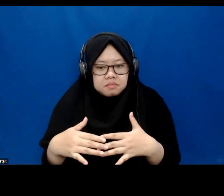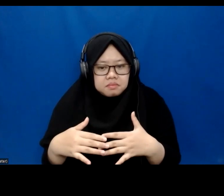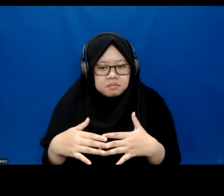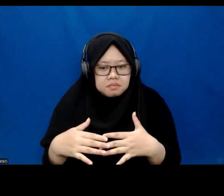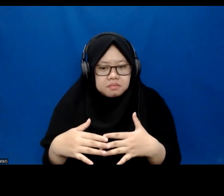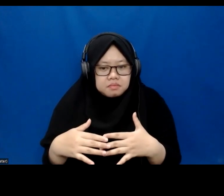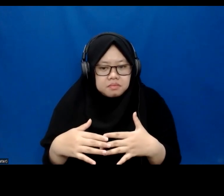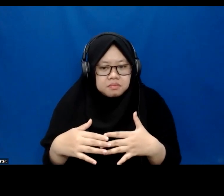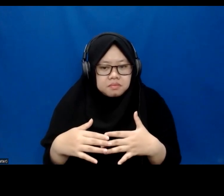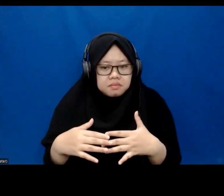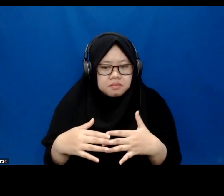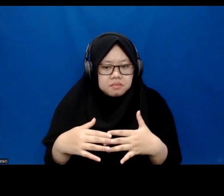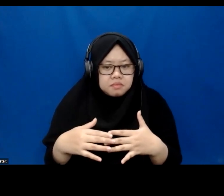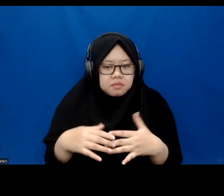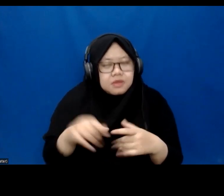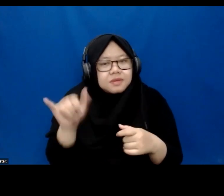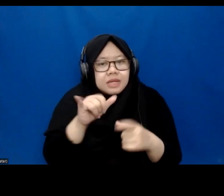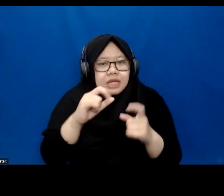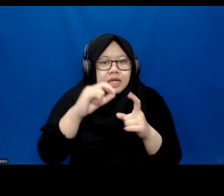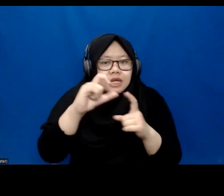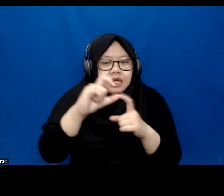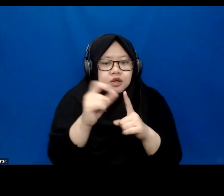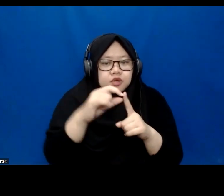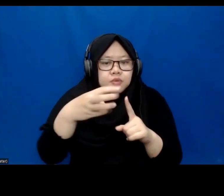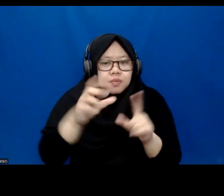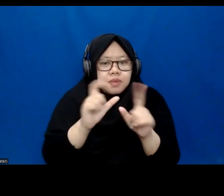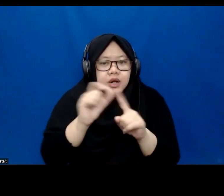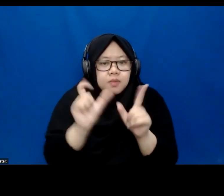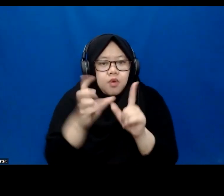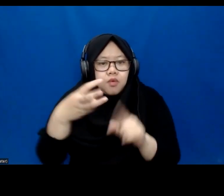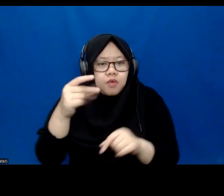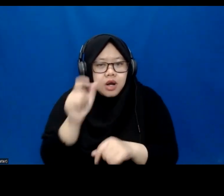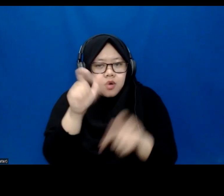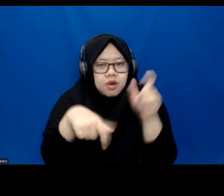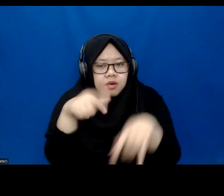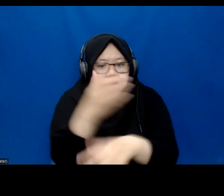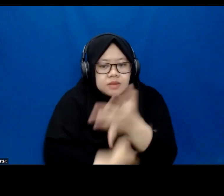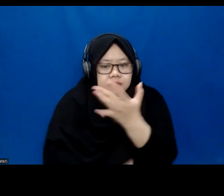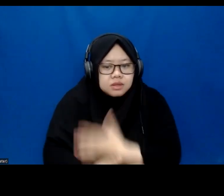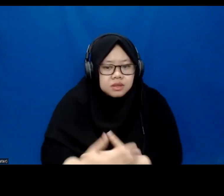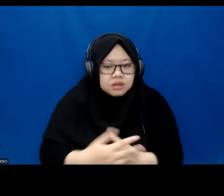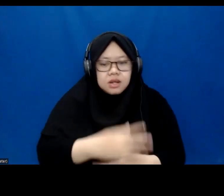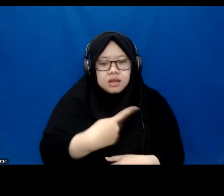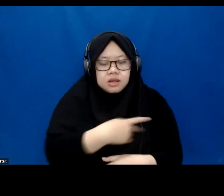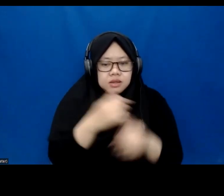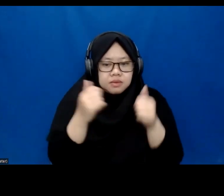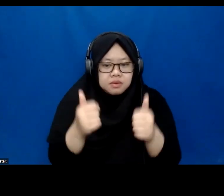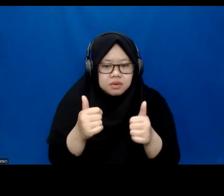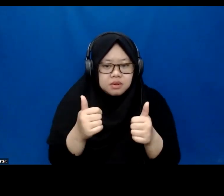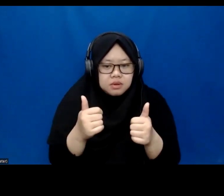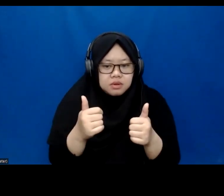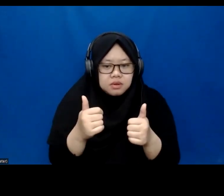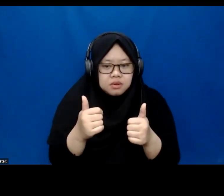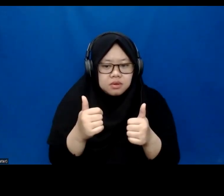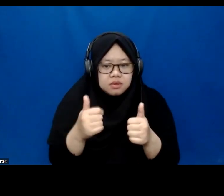superpower, I would say superpower of disabled people and we can